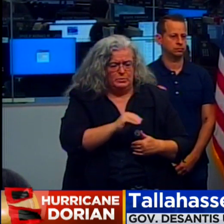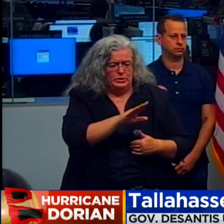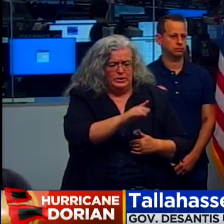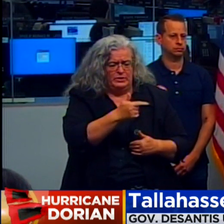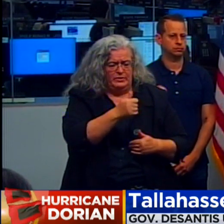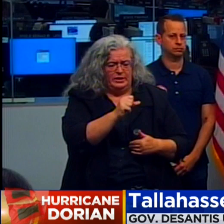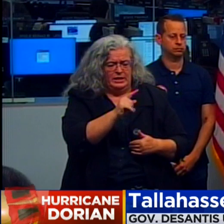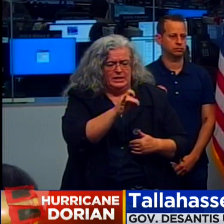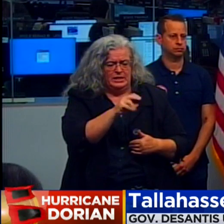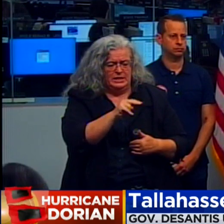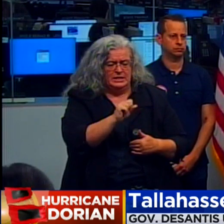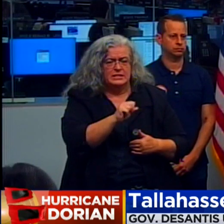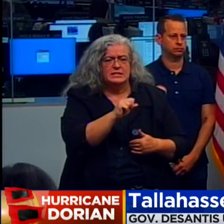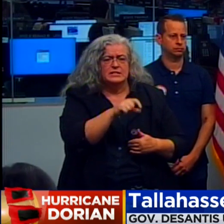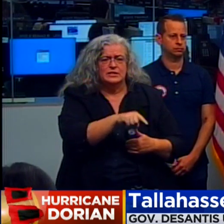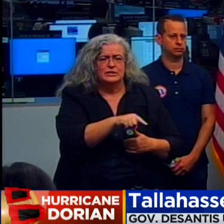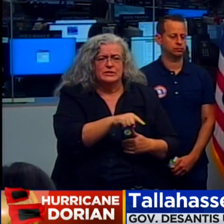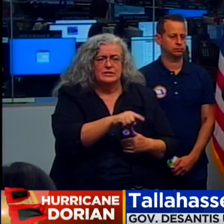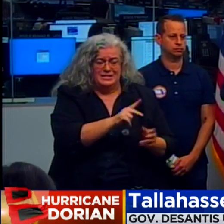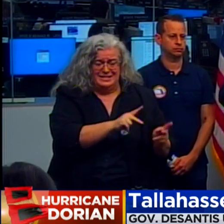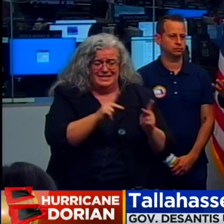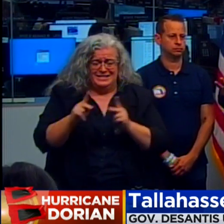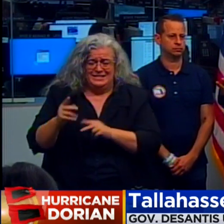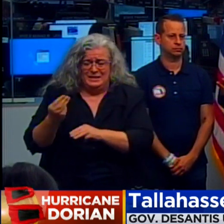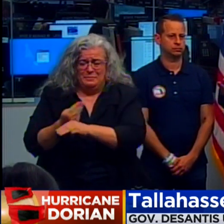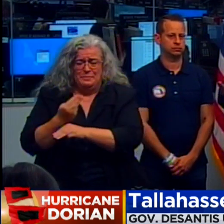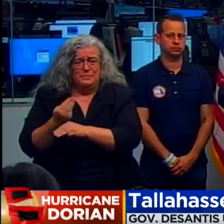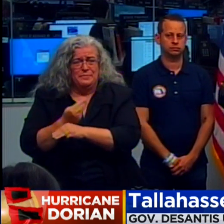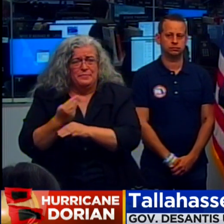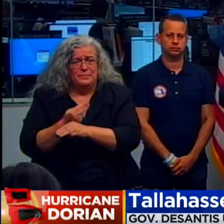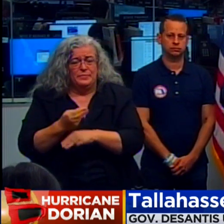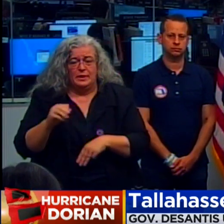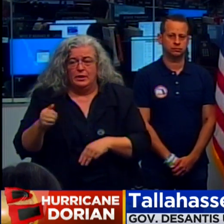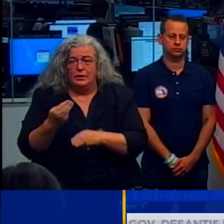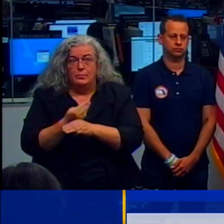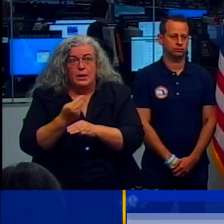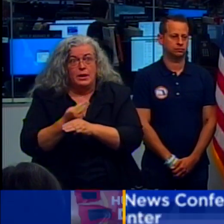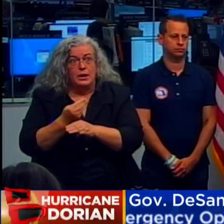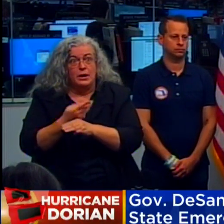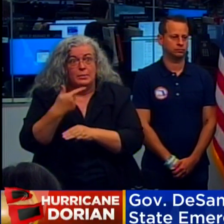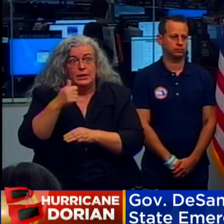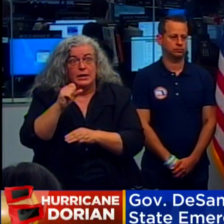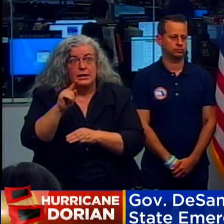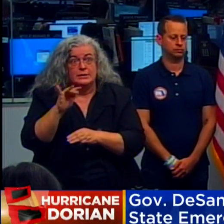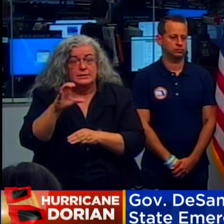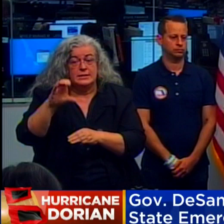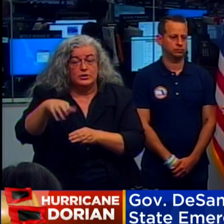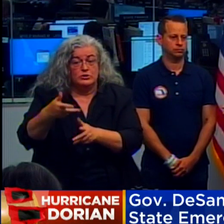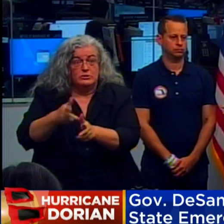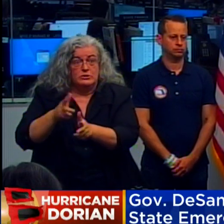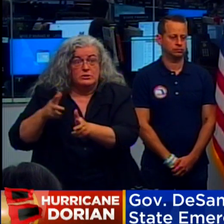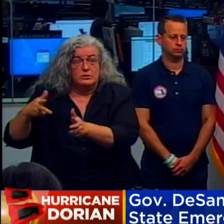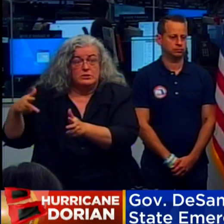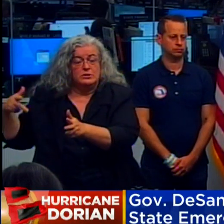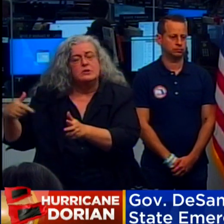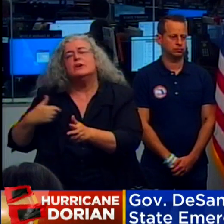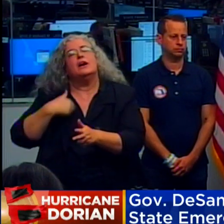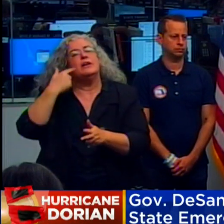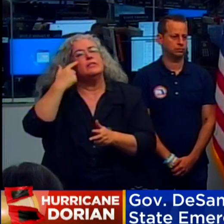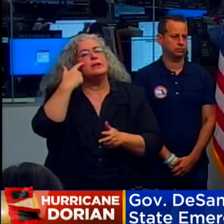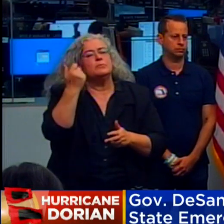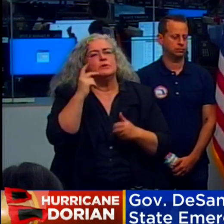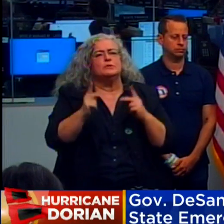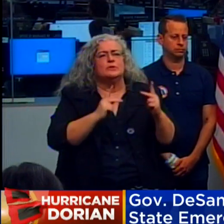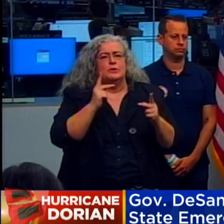there. Basically the same as Miami and Miami, man, there were lines everywhere there. I think part of that is because I think people are